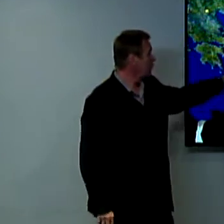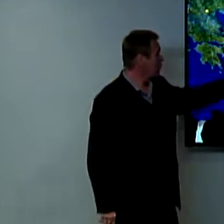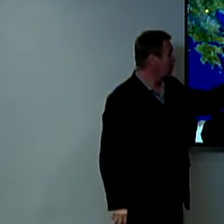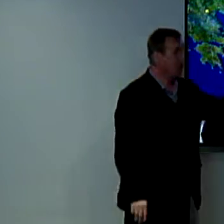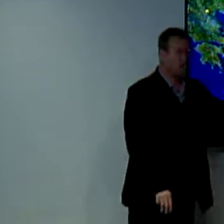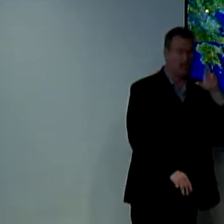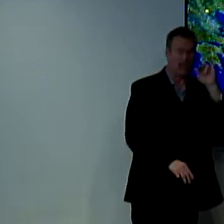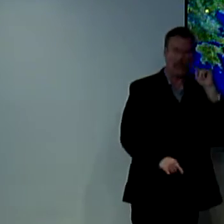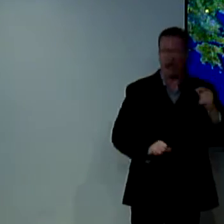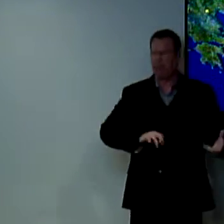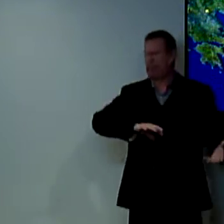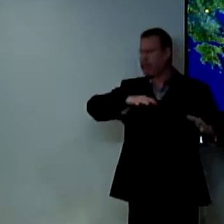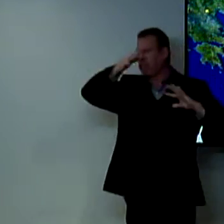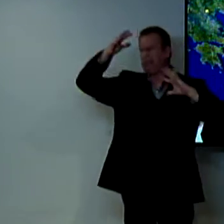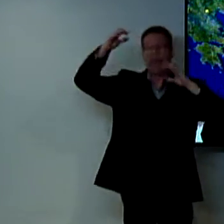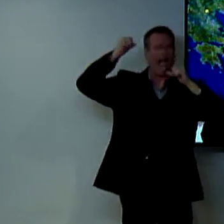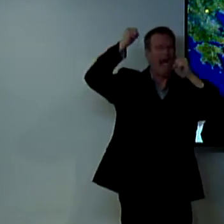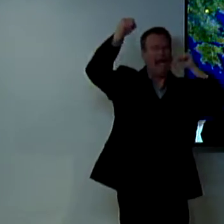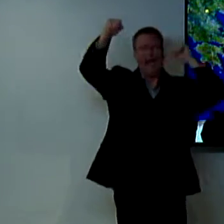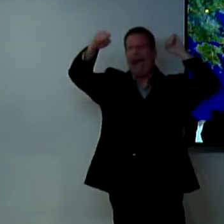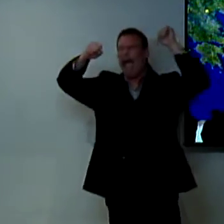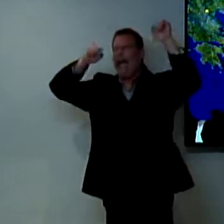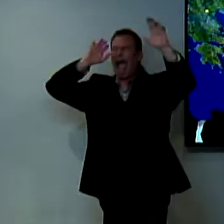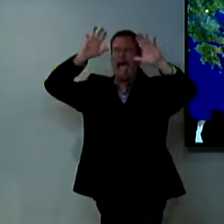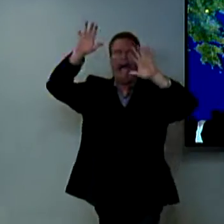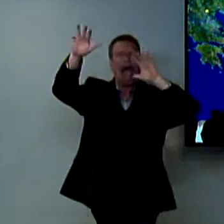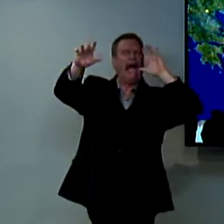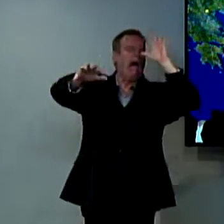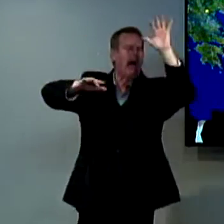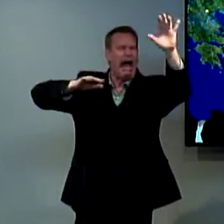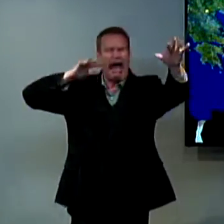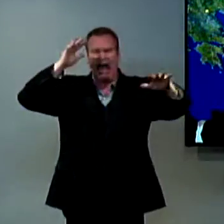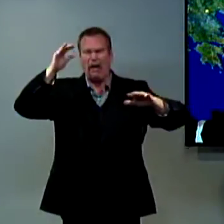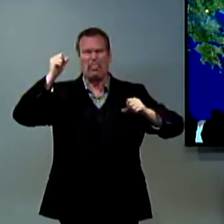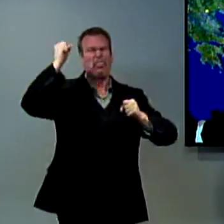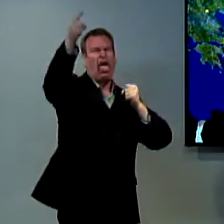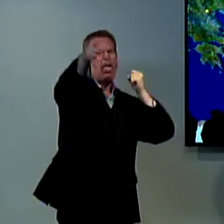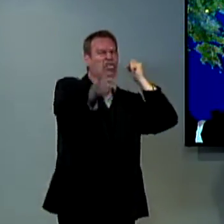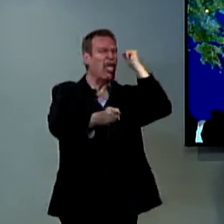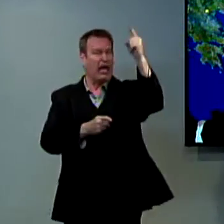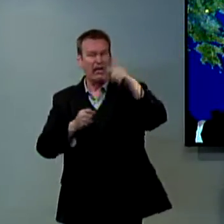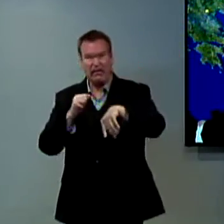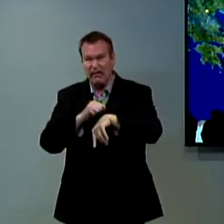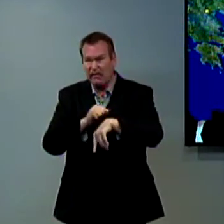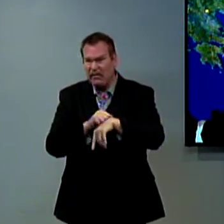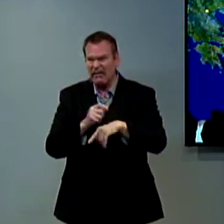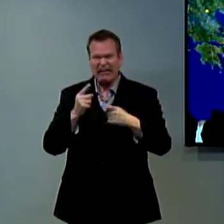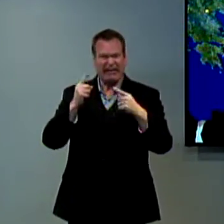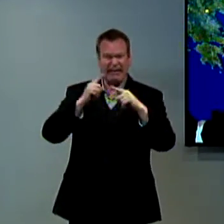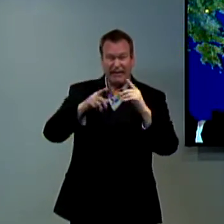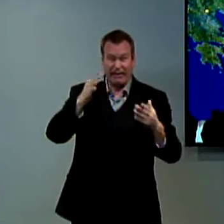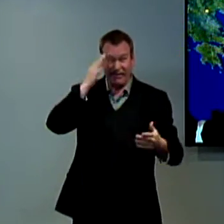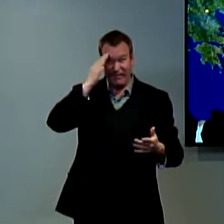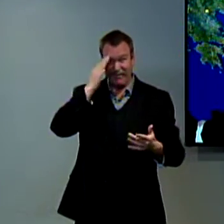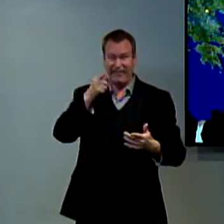this word here a riot in the city people yelling and screaming throwing things stones